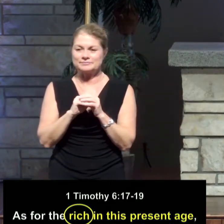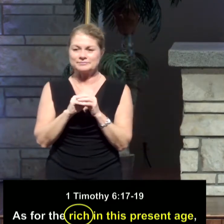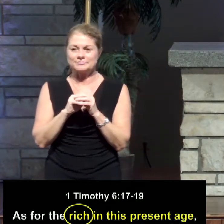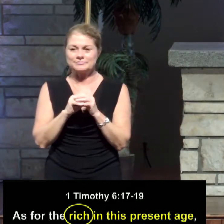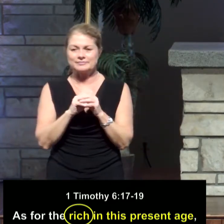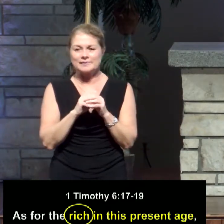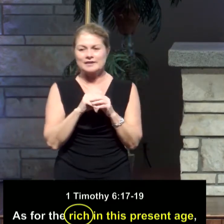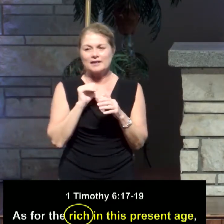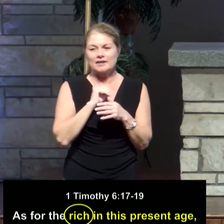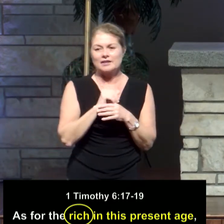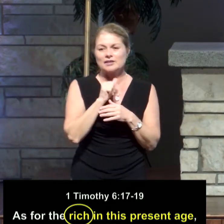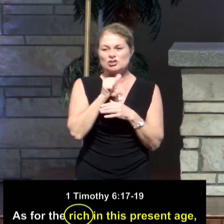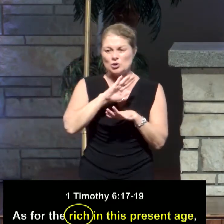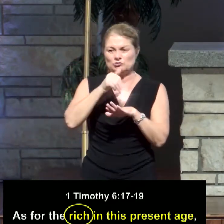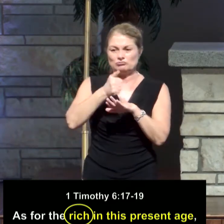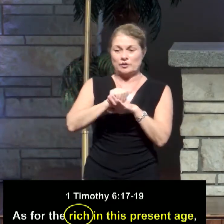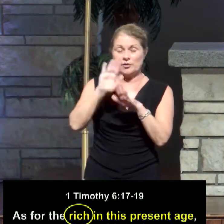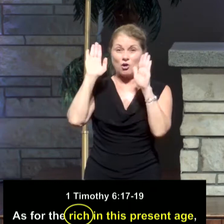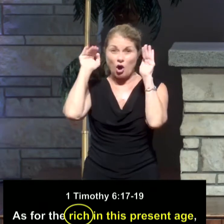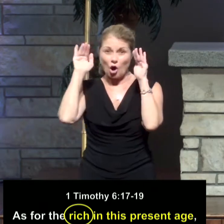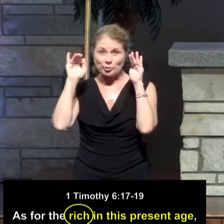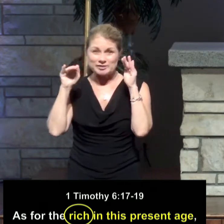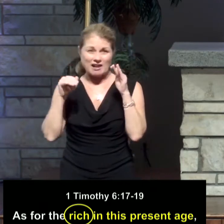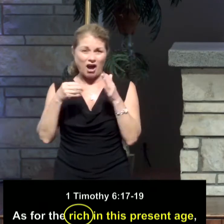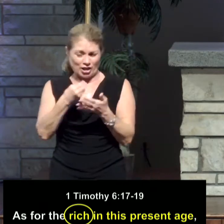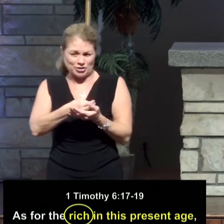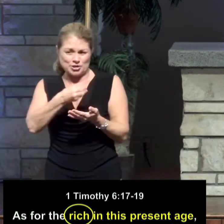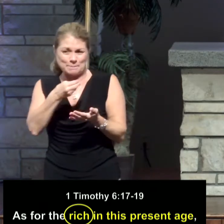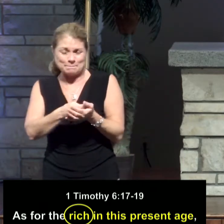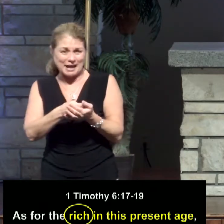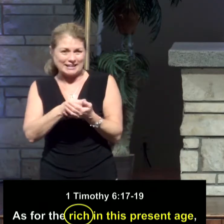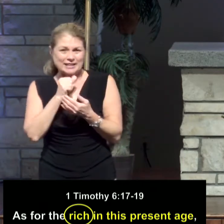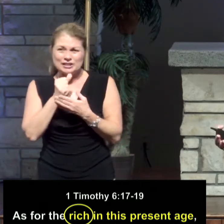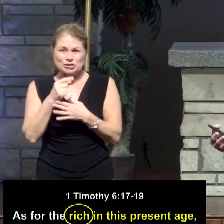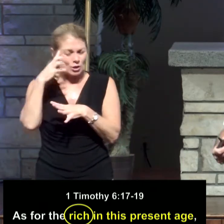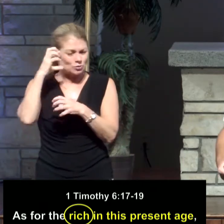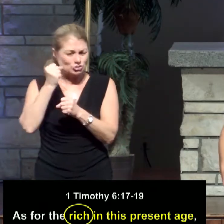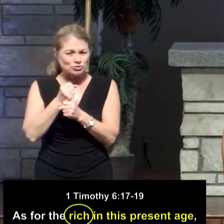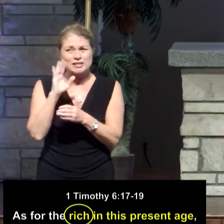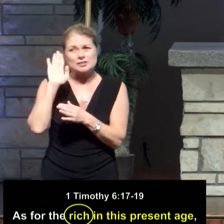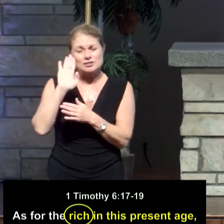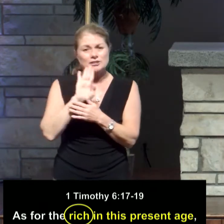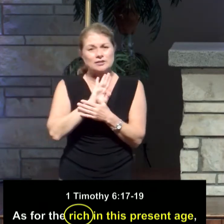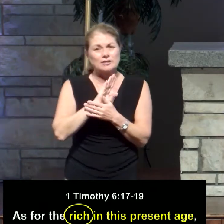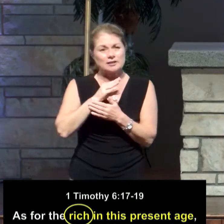to set their trust on the uncertainty of riches. Paul is saying, don't put your trust in your wealth.